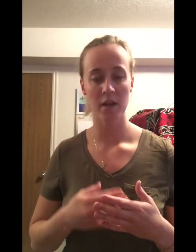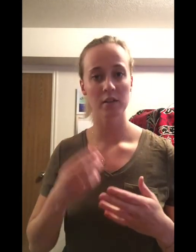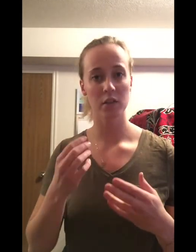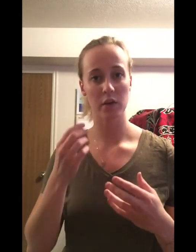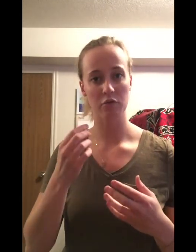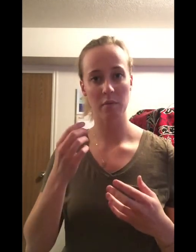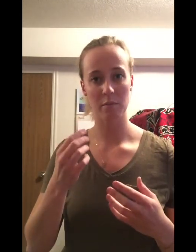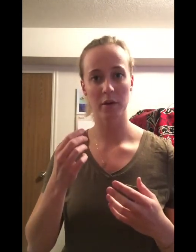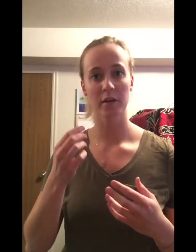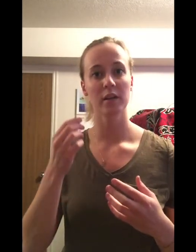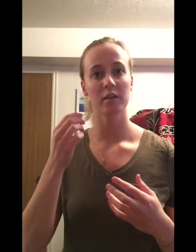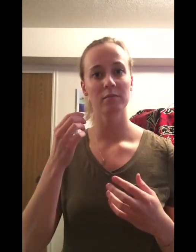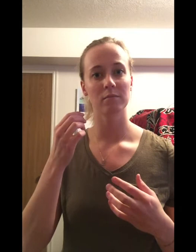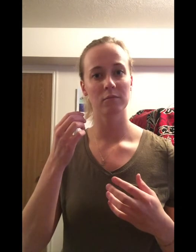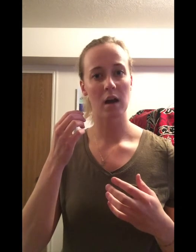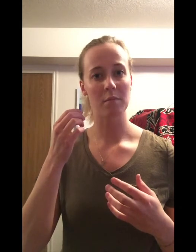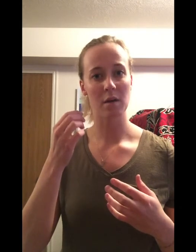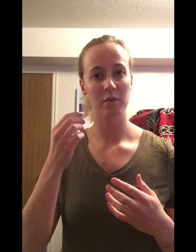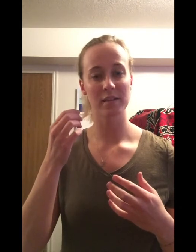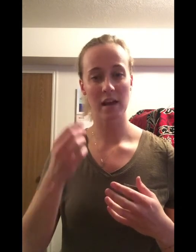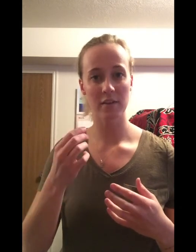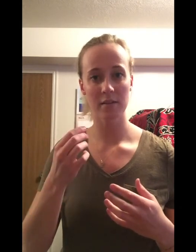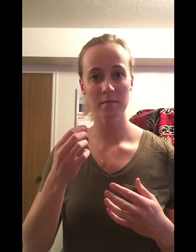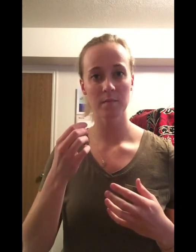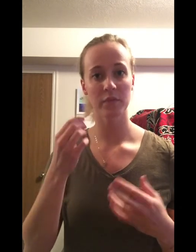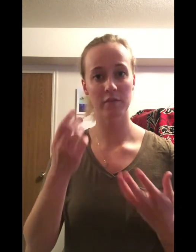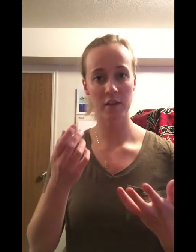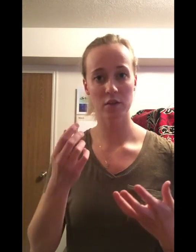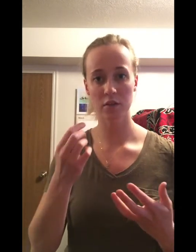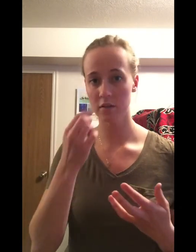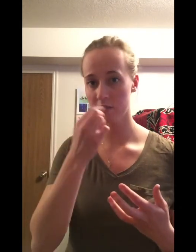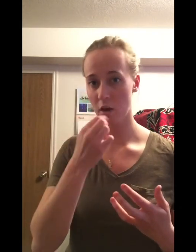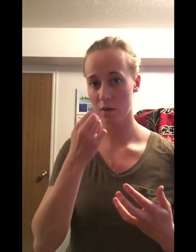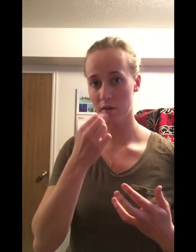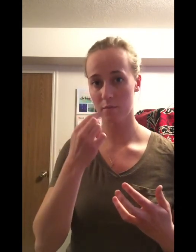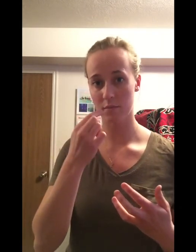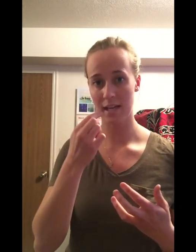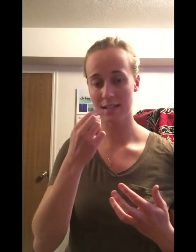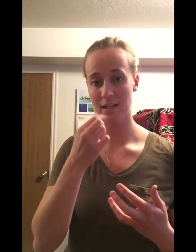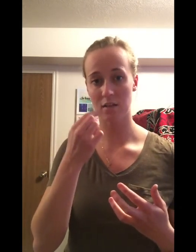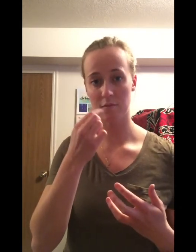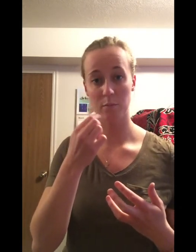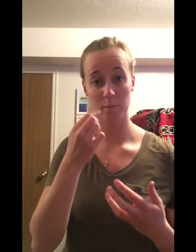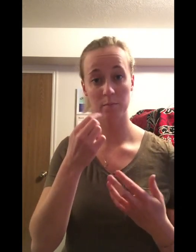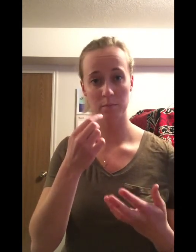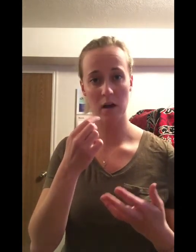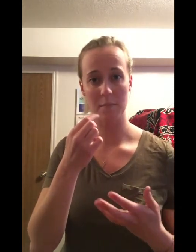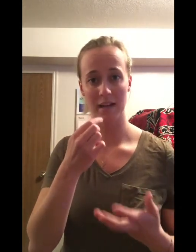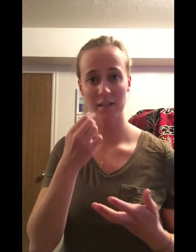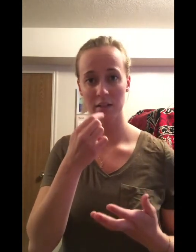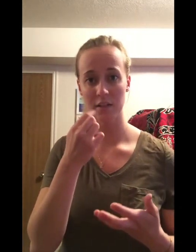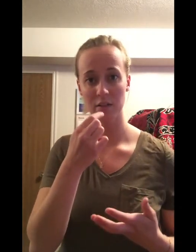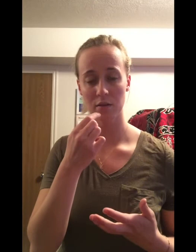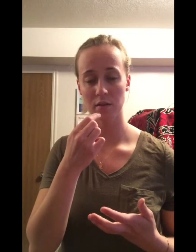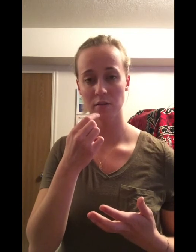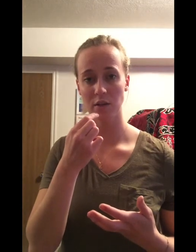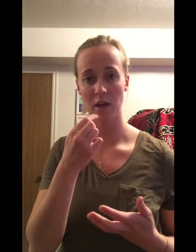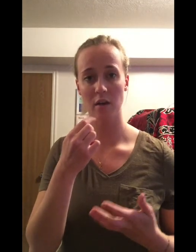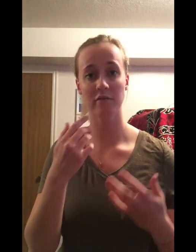So again, remember number seven, the facial nerve dealt with tasting the anterior two-thirds of your tongue